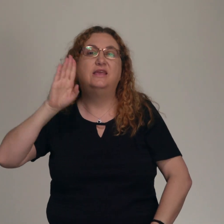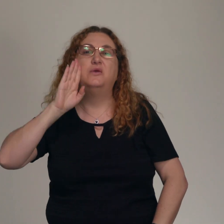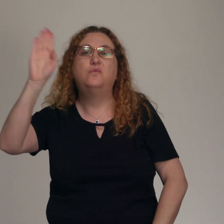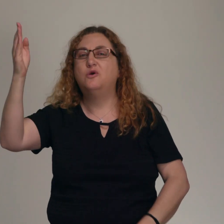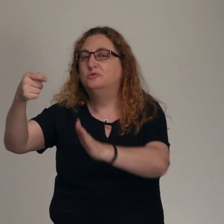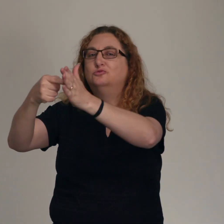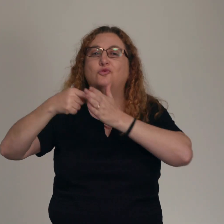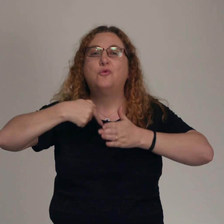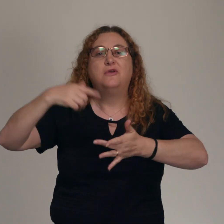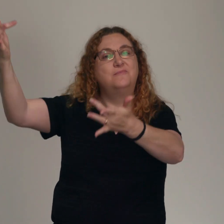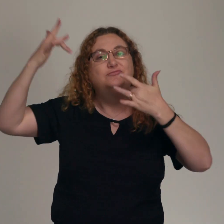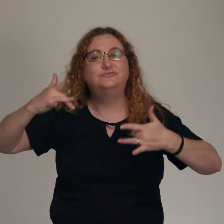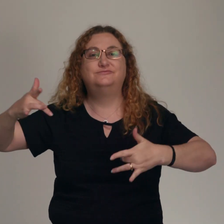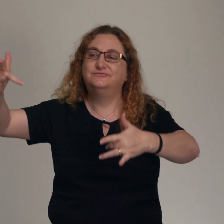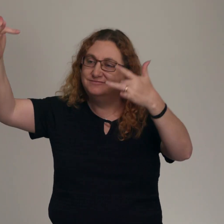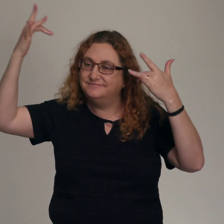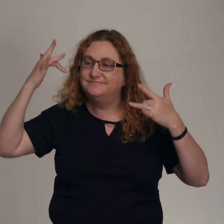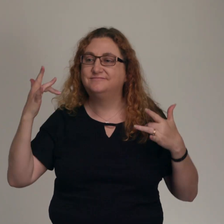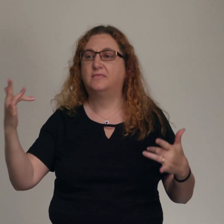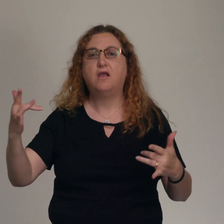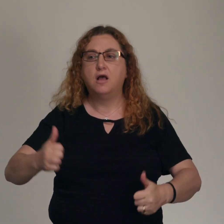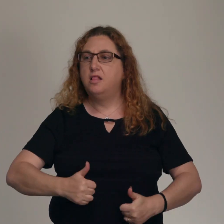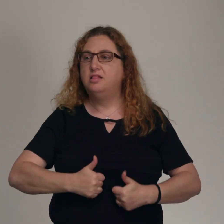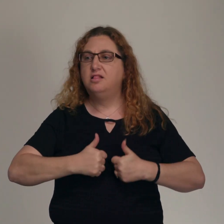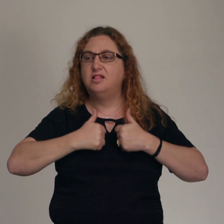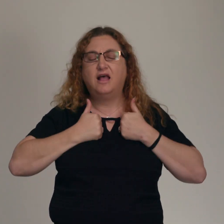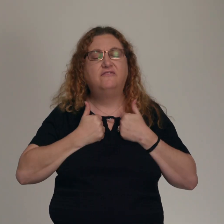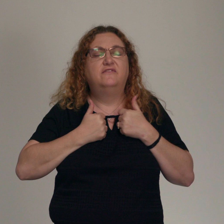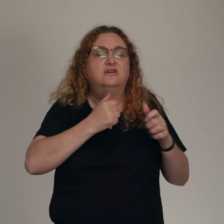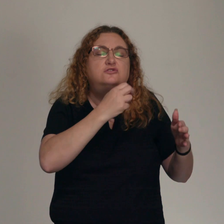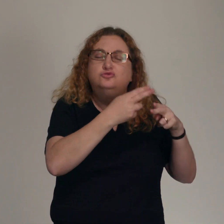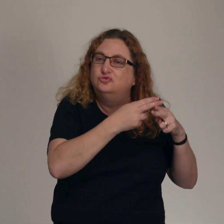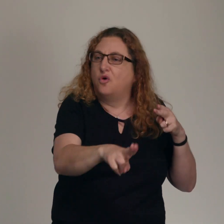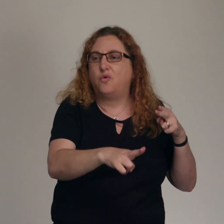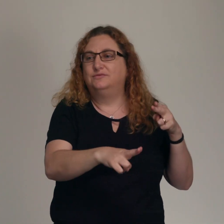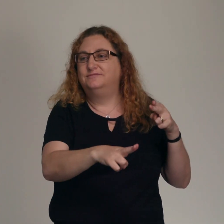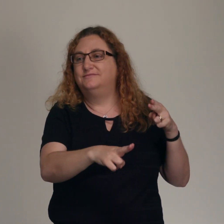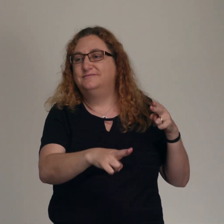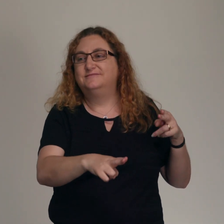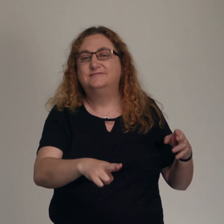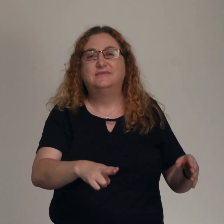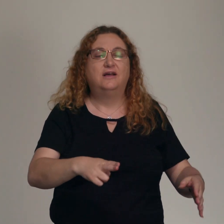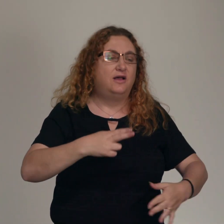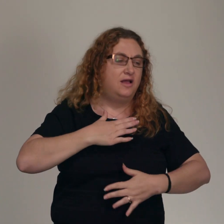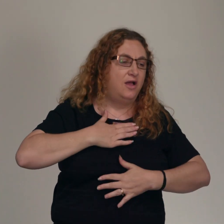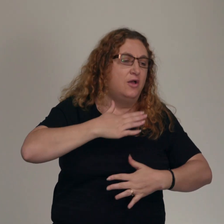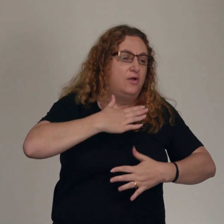mercy Though life is but a living breath A sight, sight, deep to